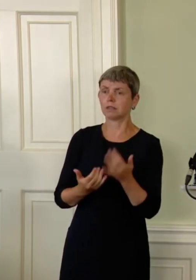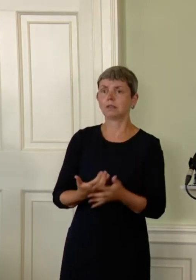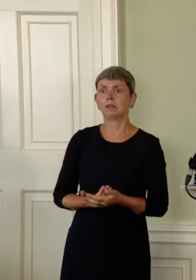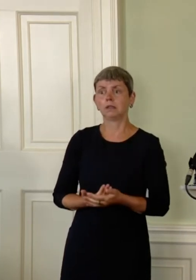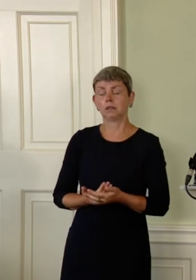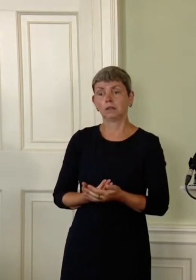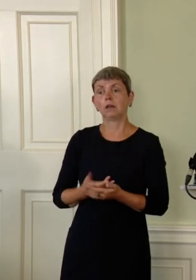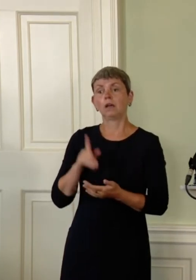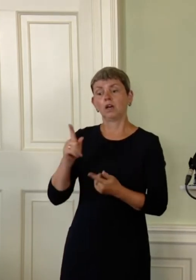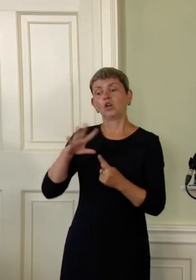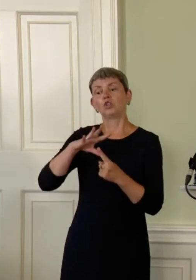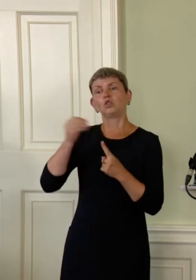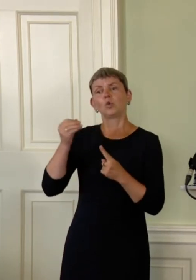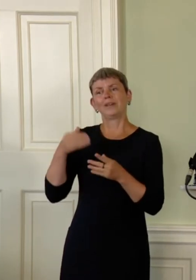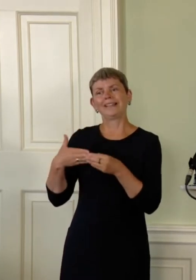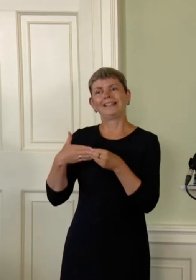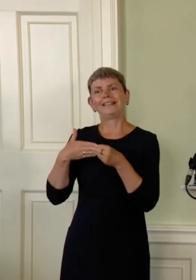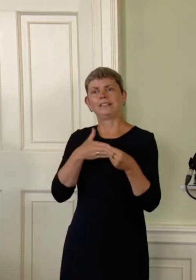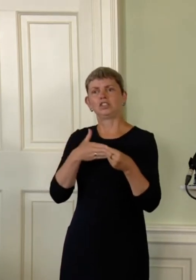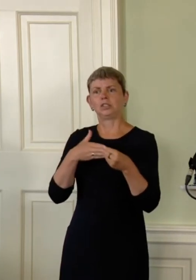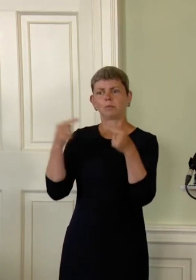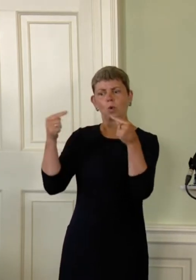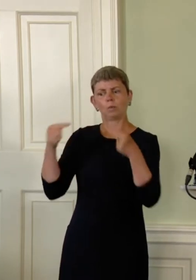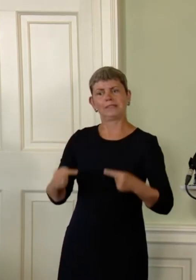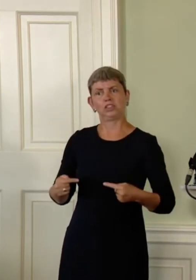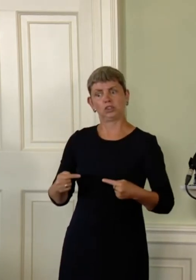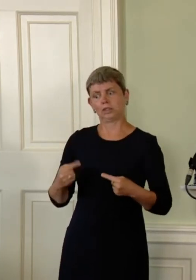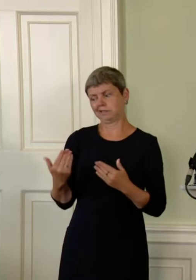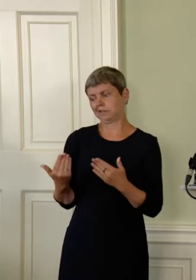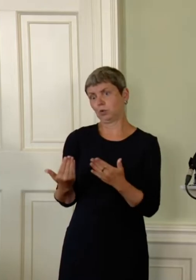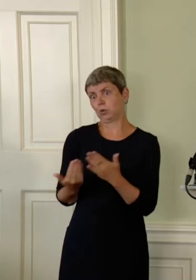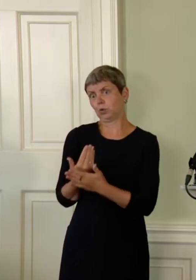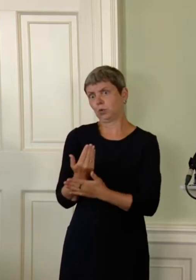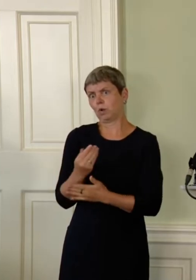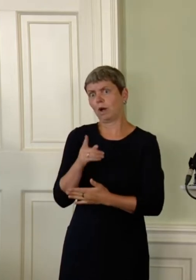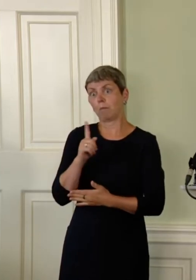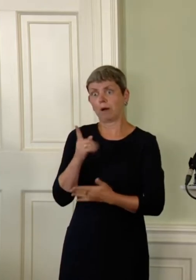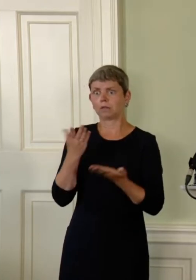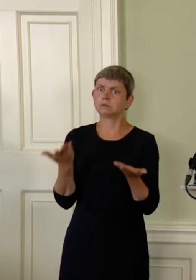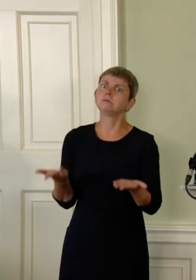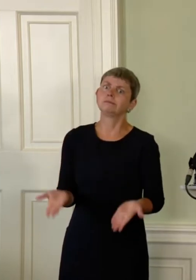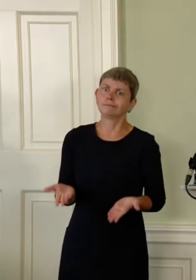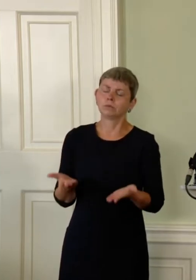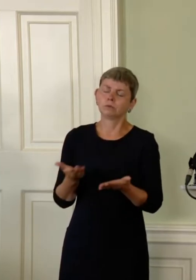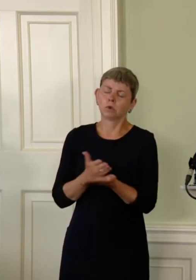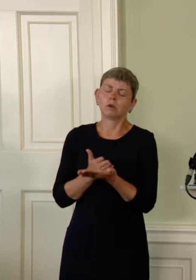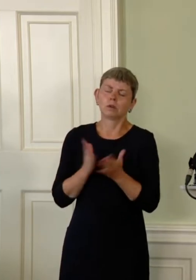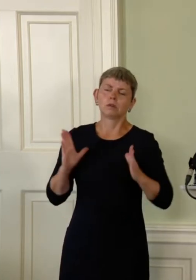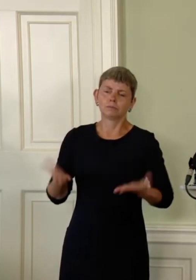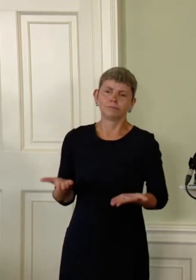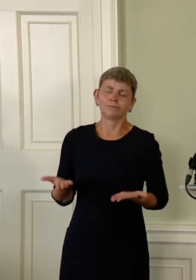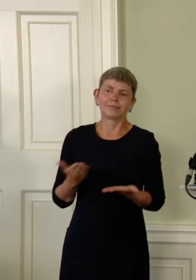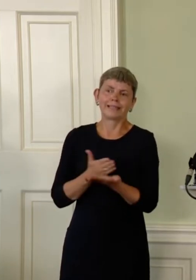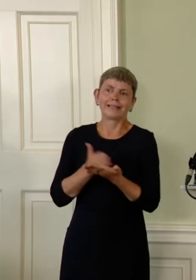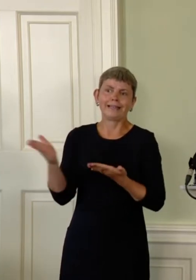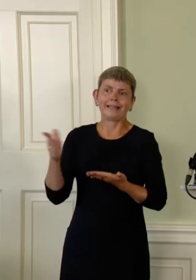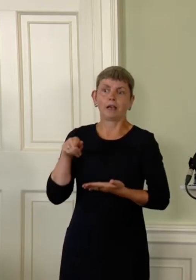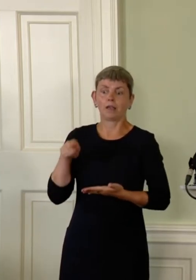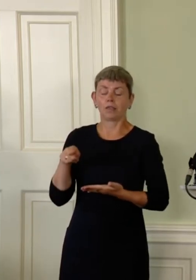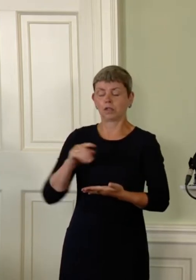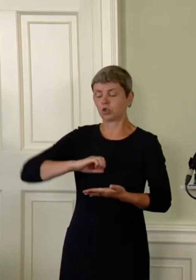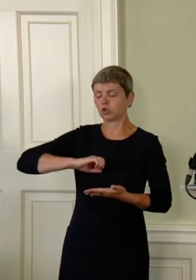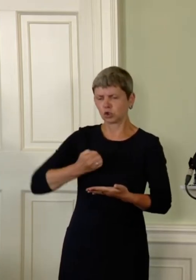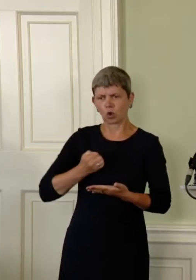this Tory leadership contest, but it is already crystal clear that the issues Scotland is focused on